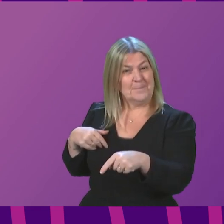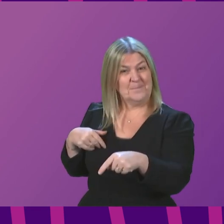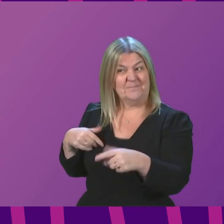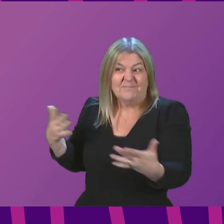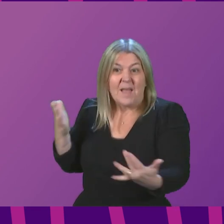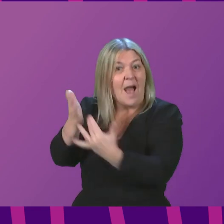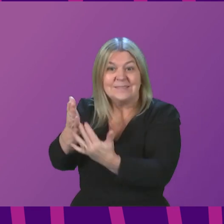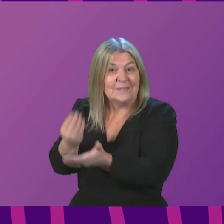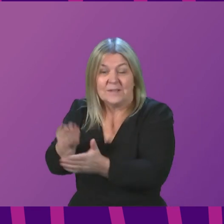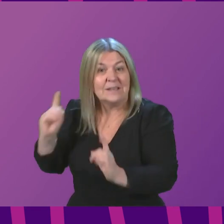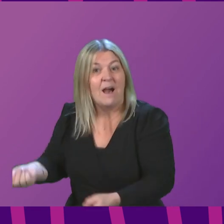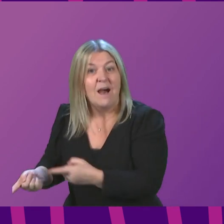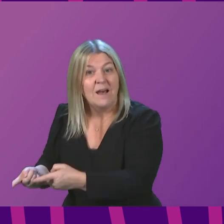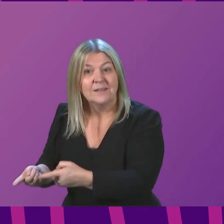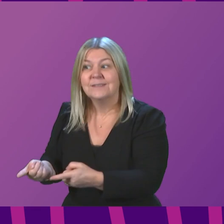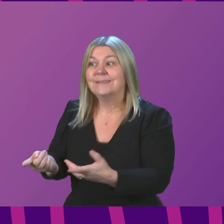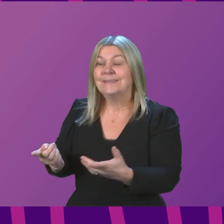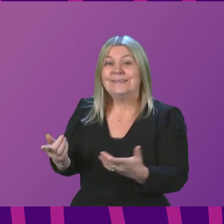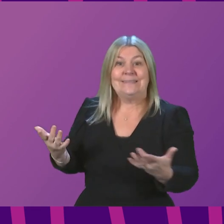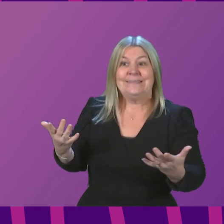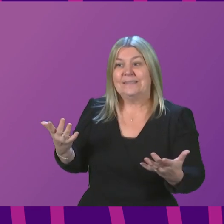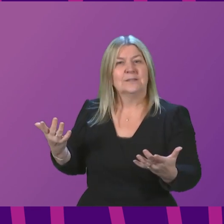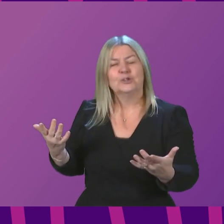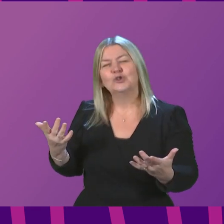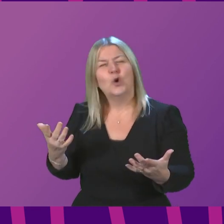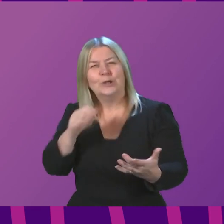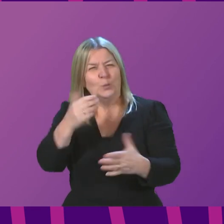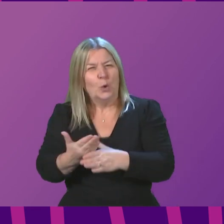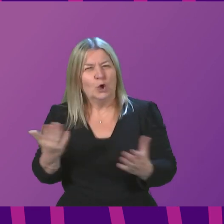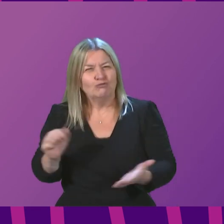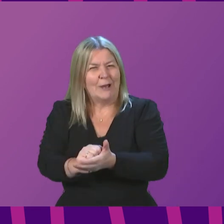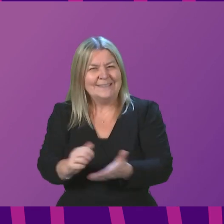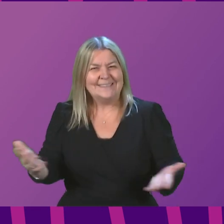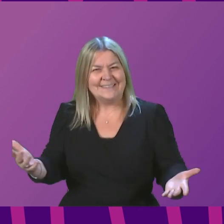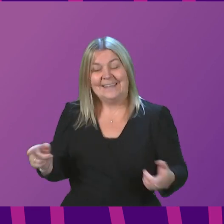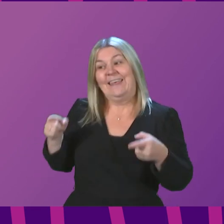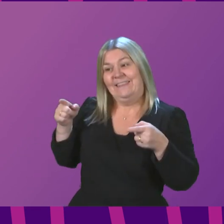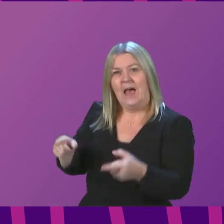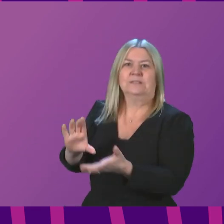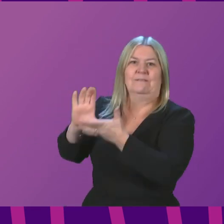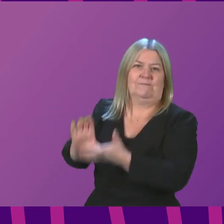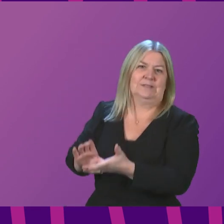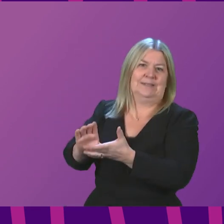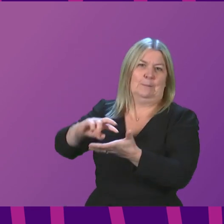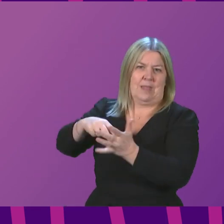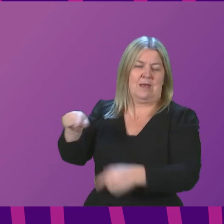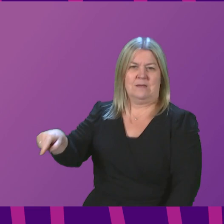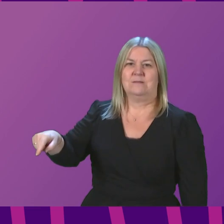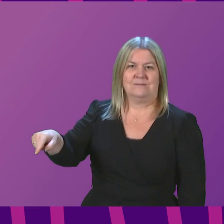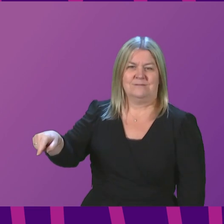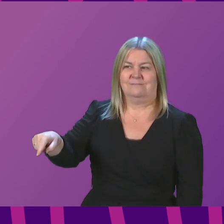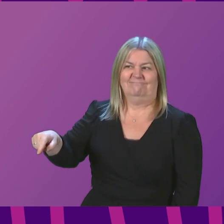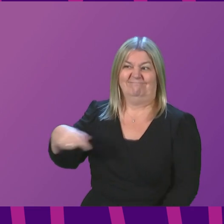funding when we do so, there is clearly an asymmetric funding arrangement that constrains our ability